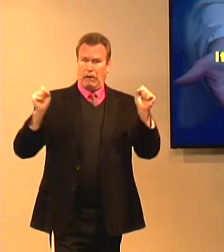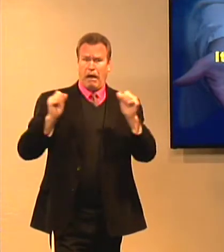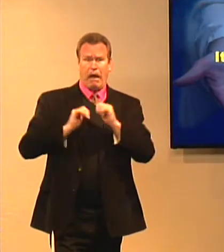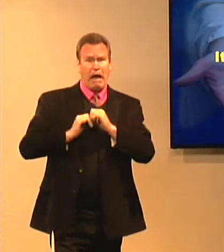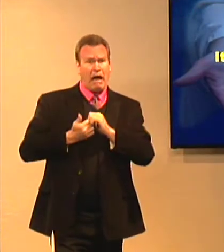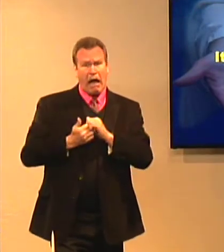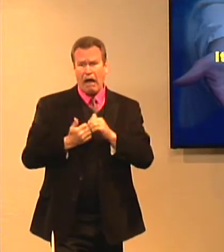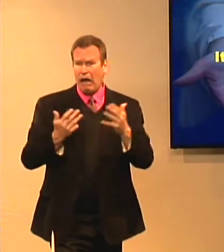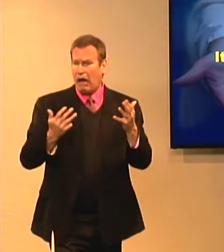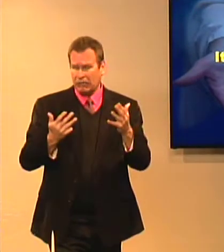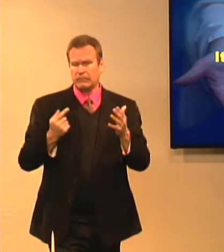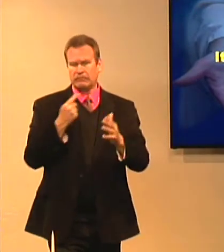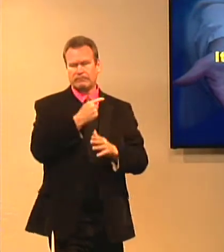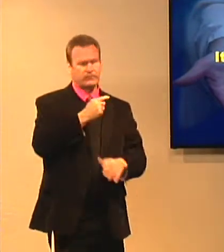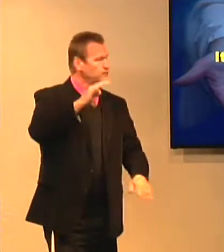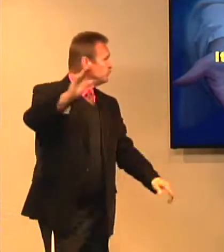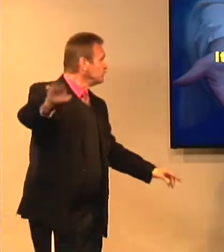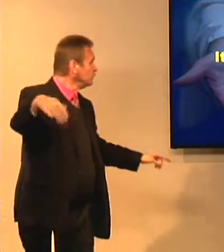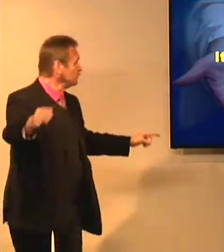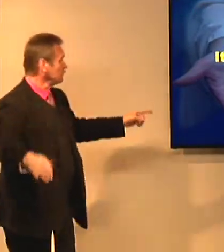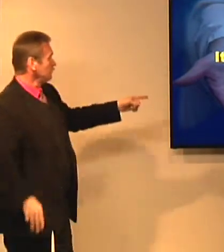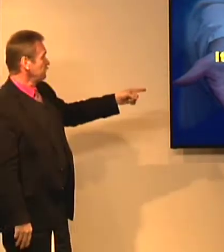And this explains how a person is saved.